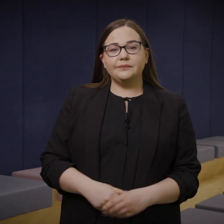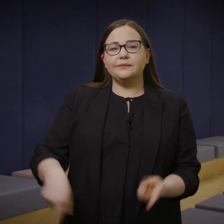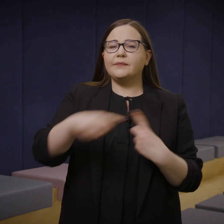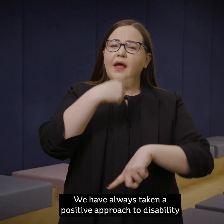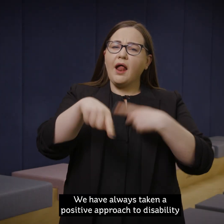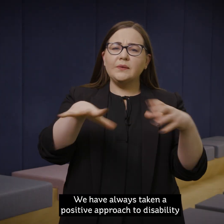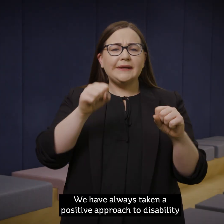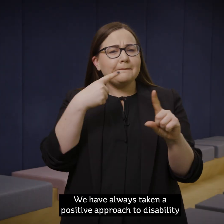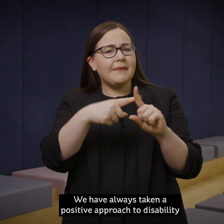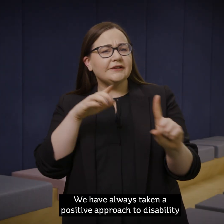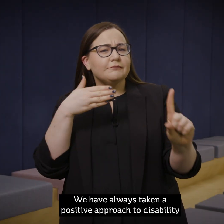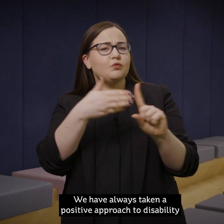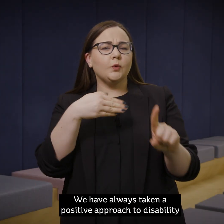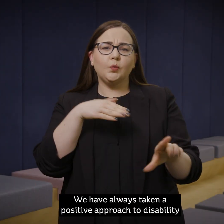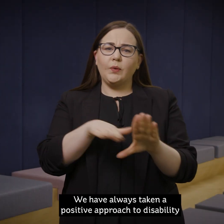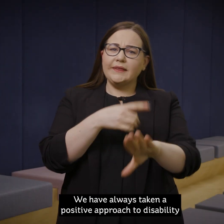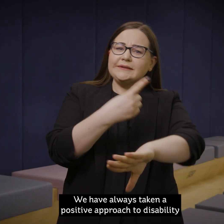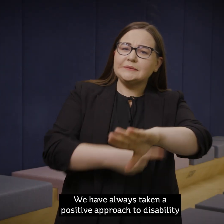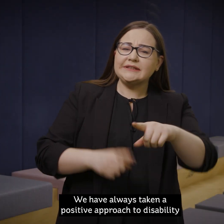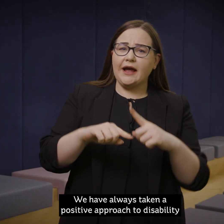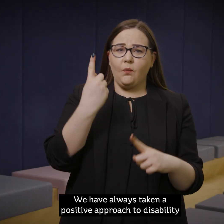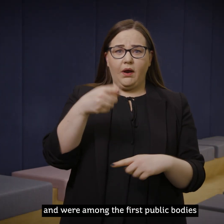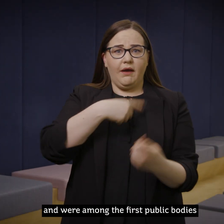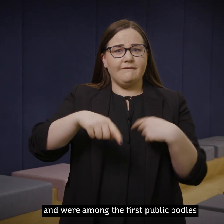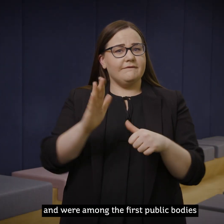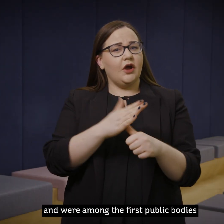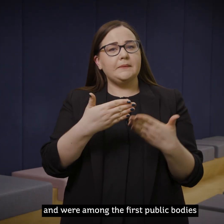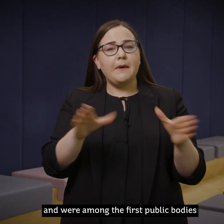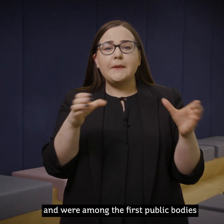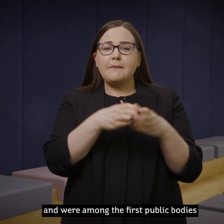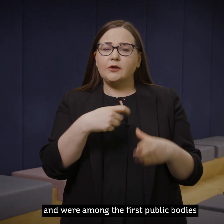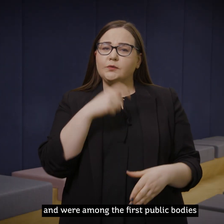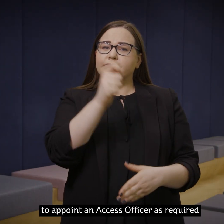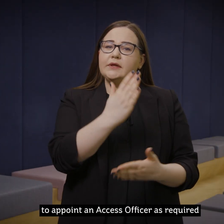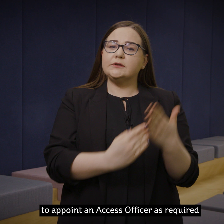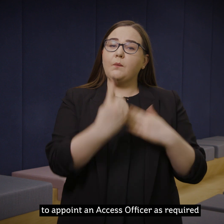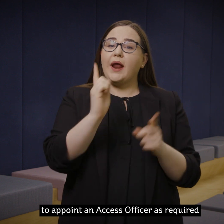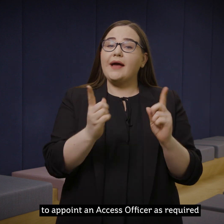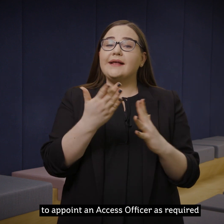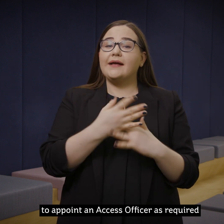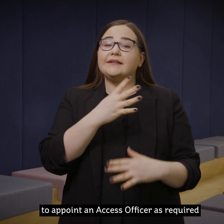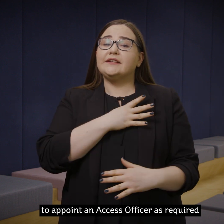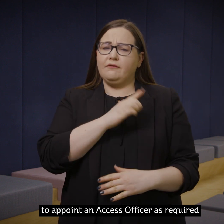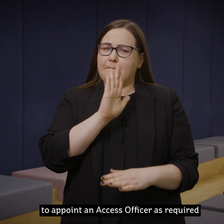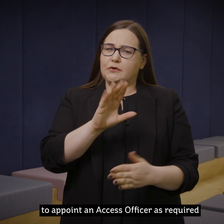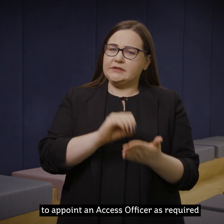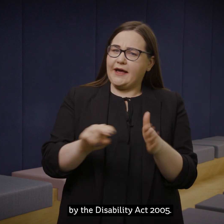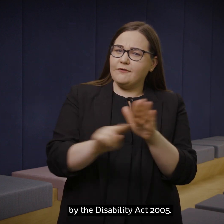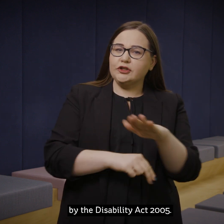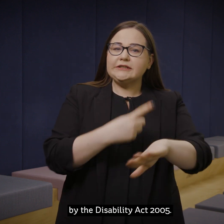We have always taken a positive approach to disability and were among the first public bodies to appoint an Access Officer as required by the Disability